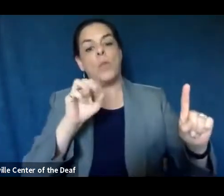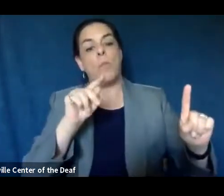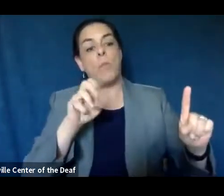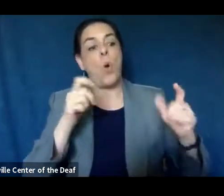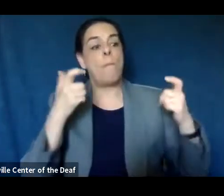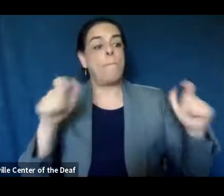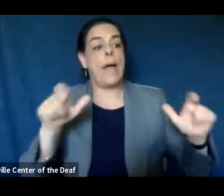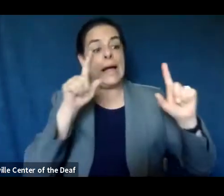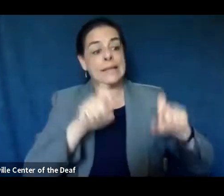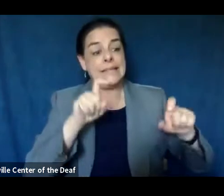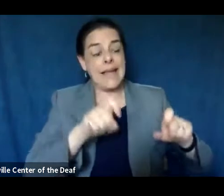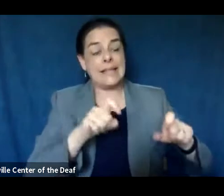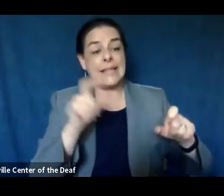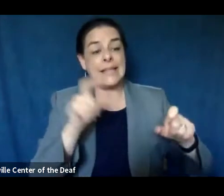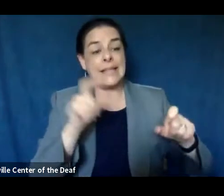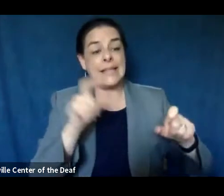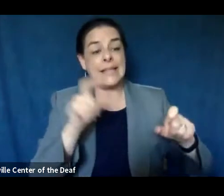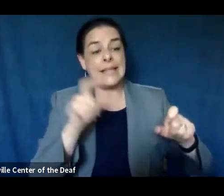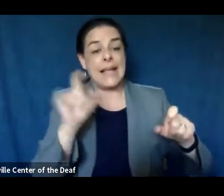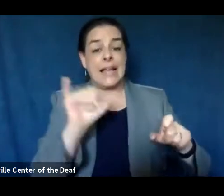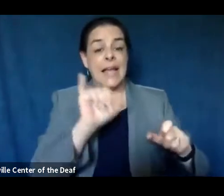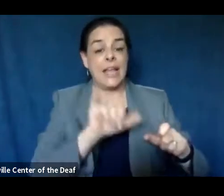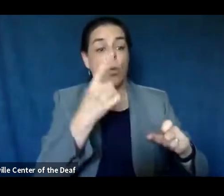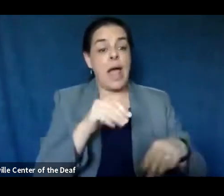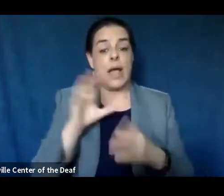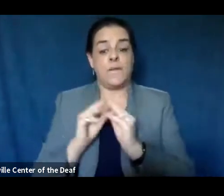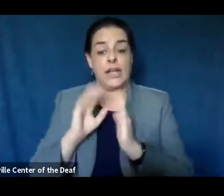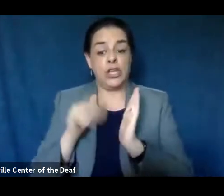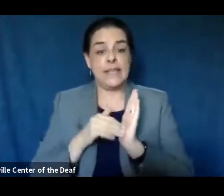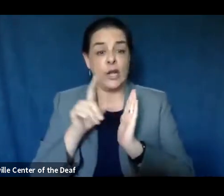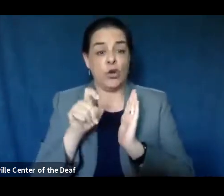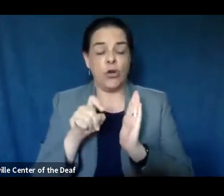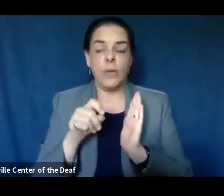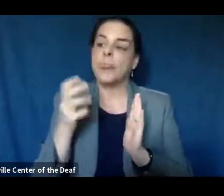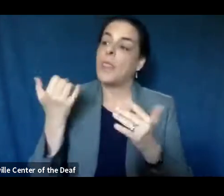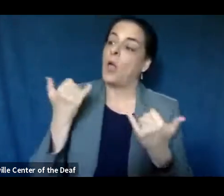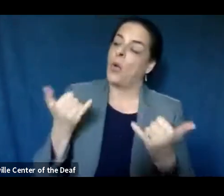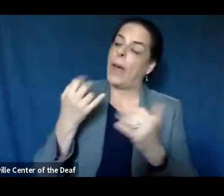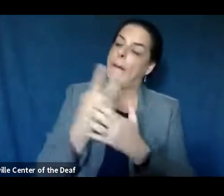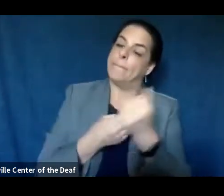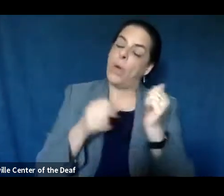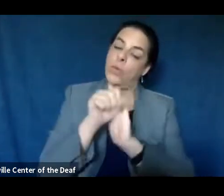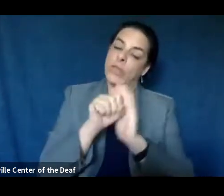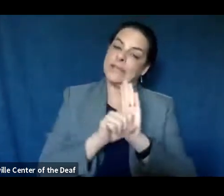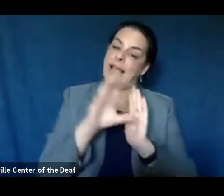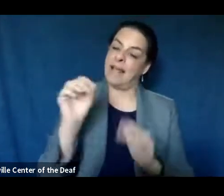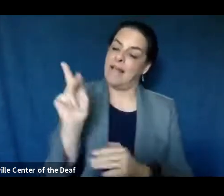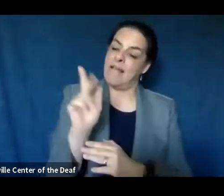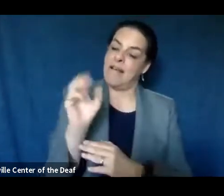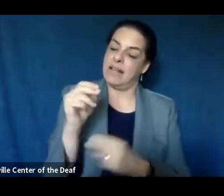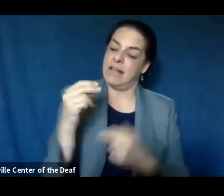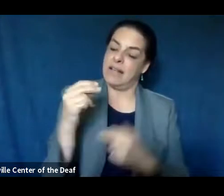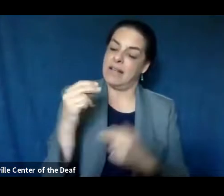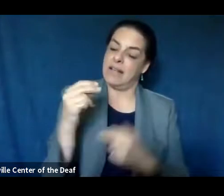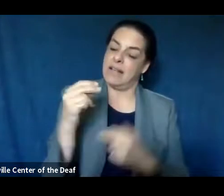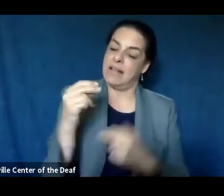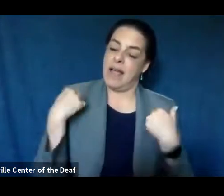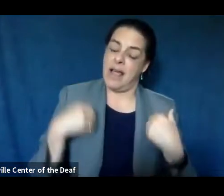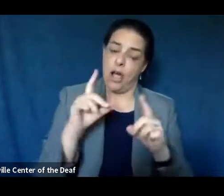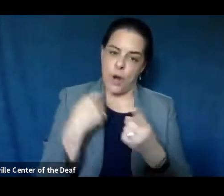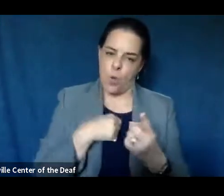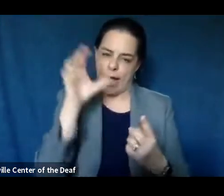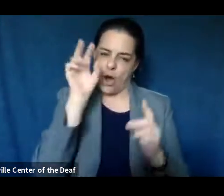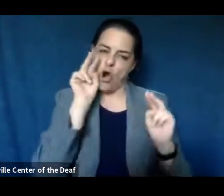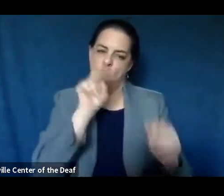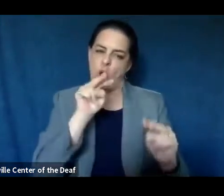event, like the one at the convention center? Um, right now, um, both the state and, um, Knox County health department, we're looking at more targeted,